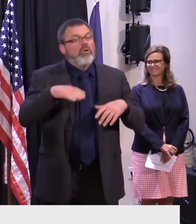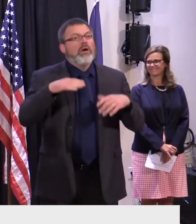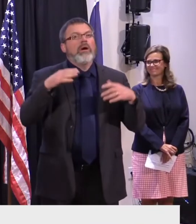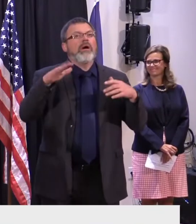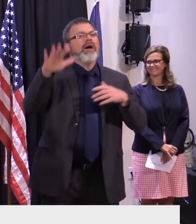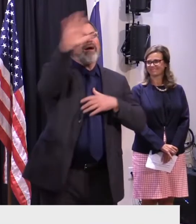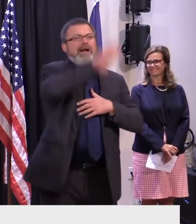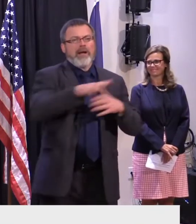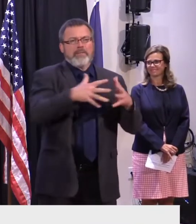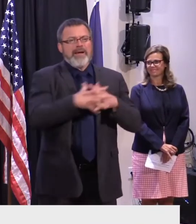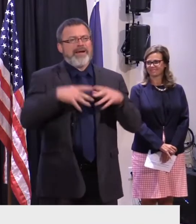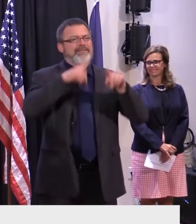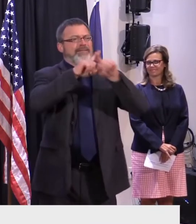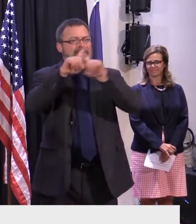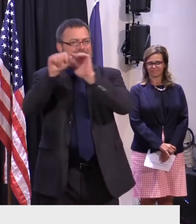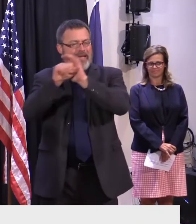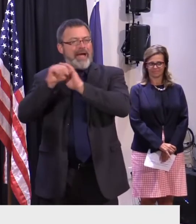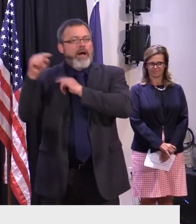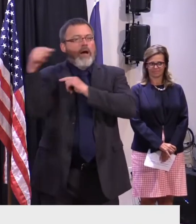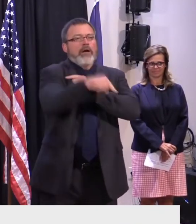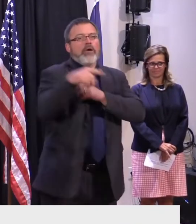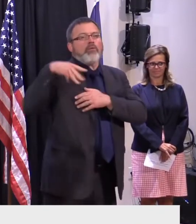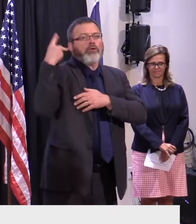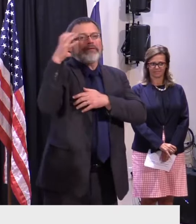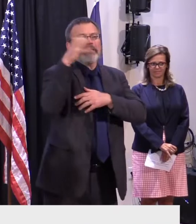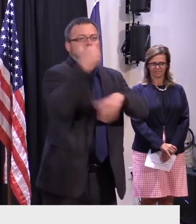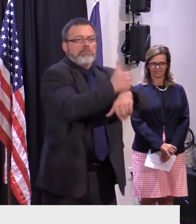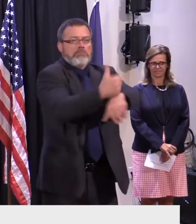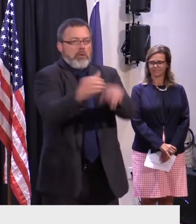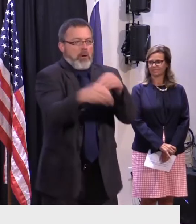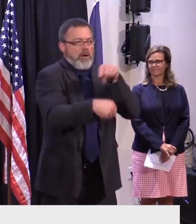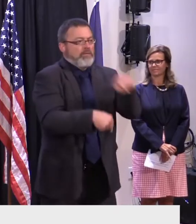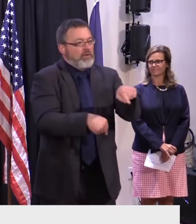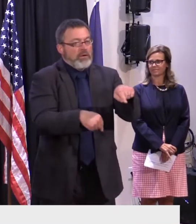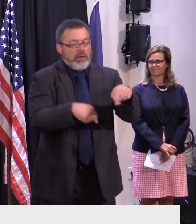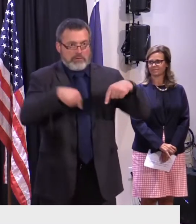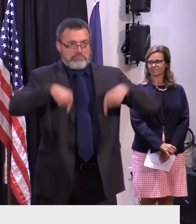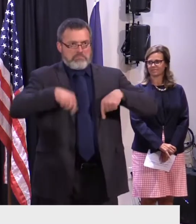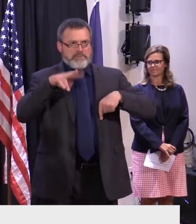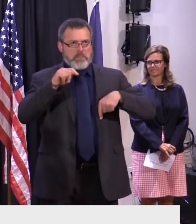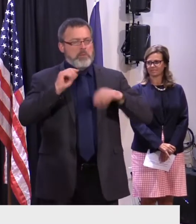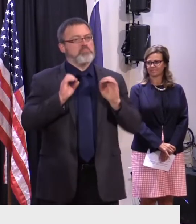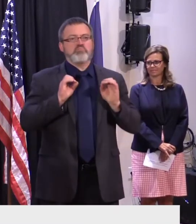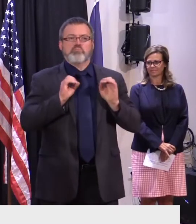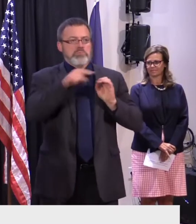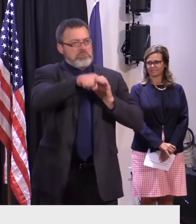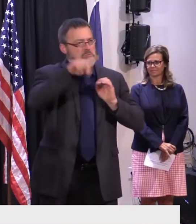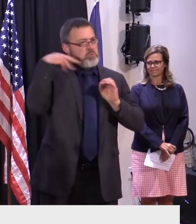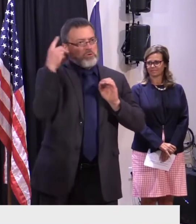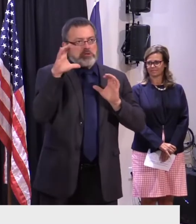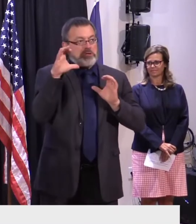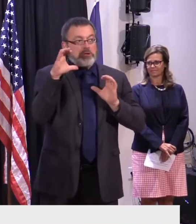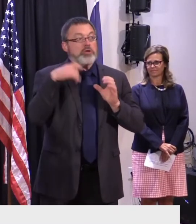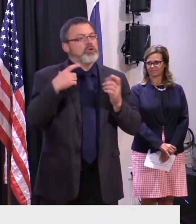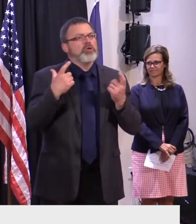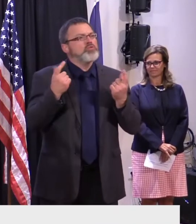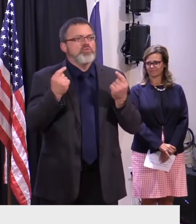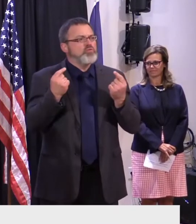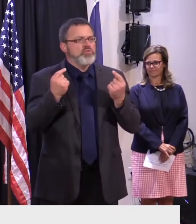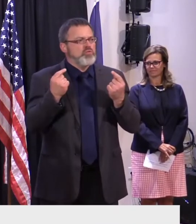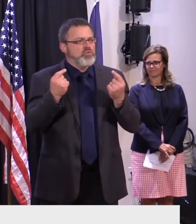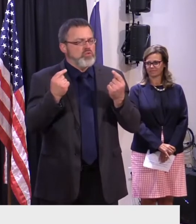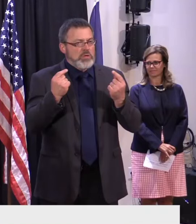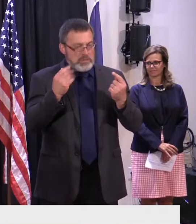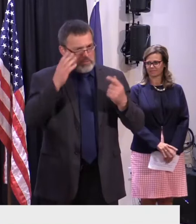the pulse of what's happening at the federal level. Vermont does not. In fact I don't believe we've ever had an office outside our borders